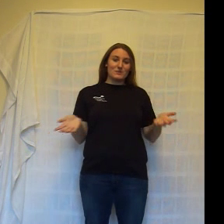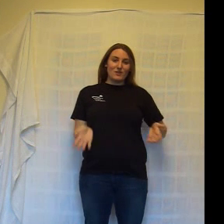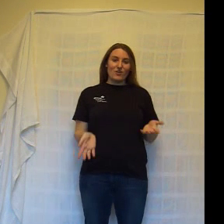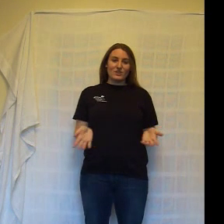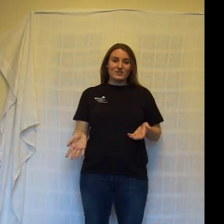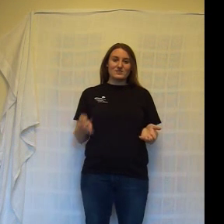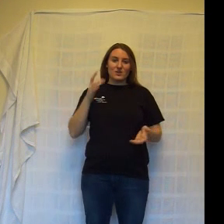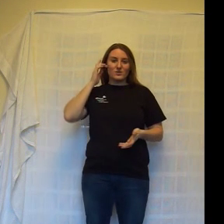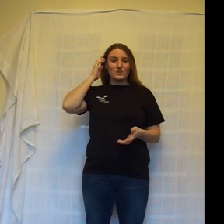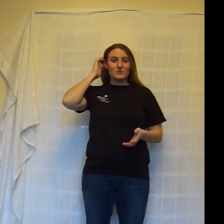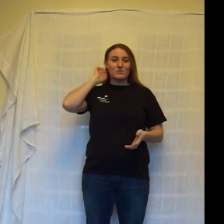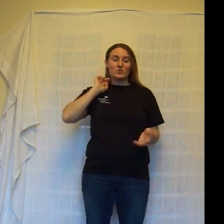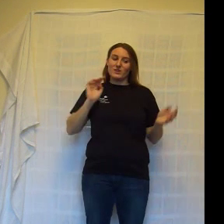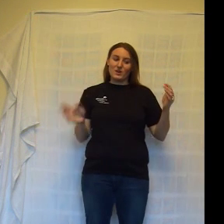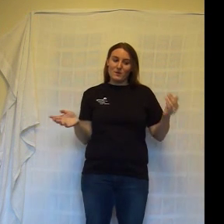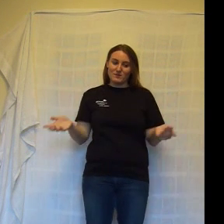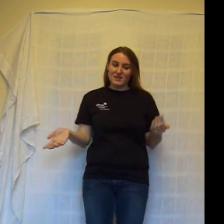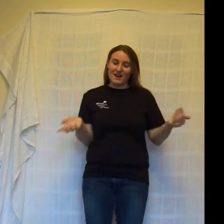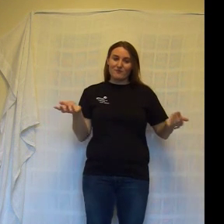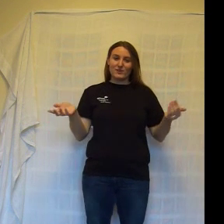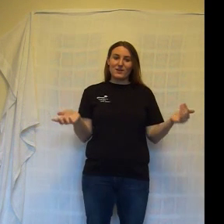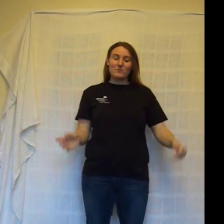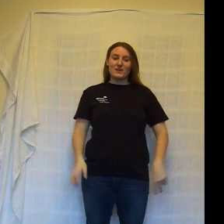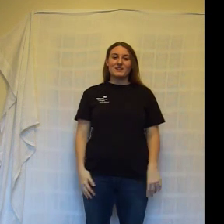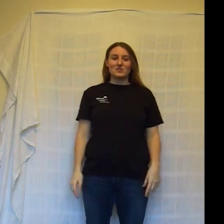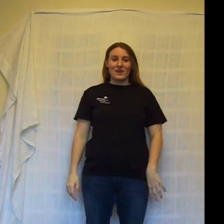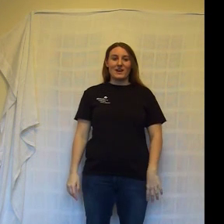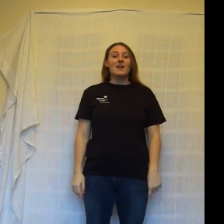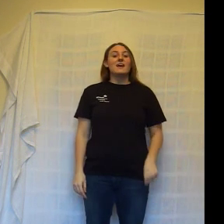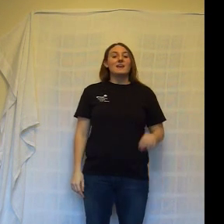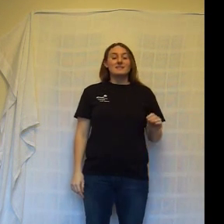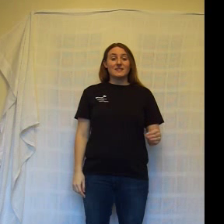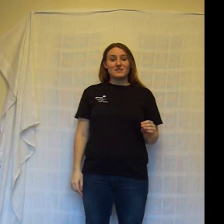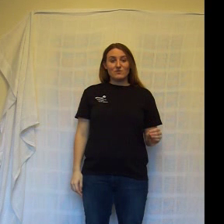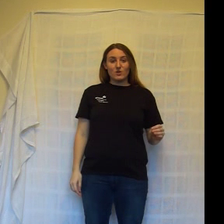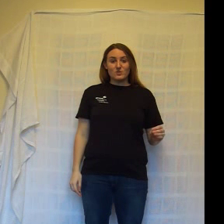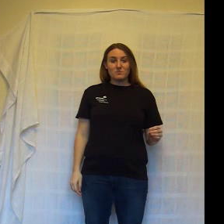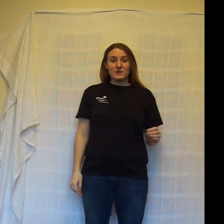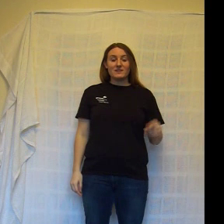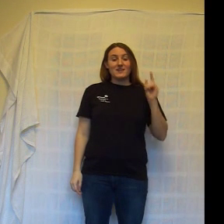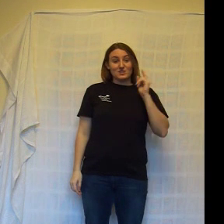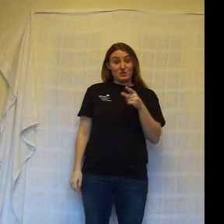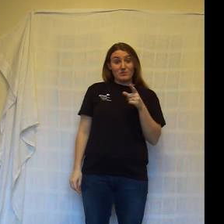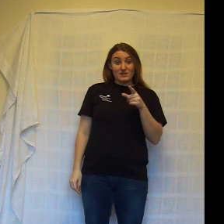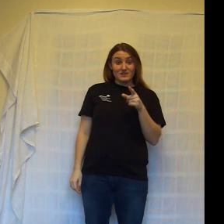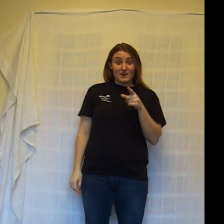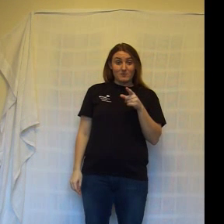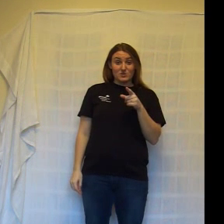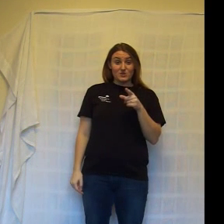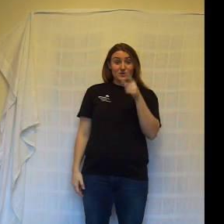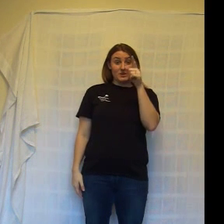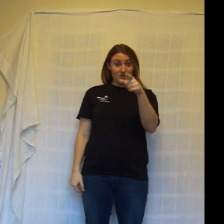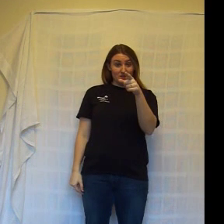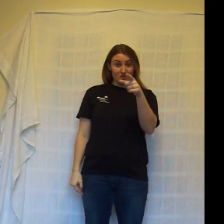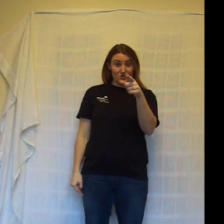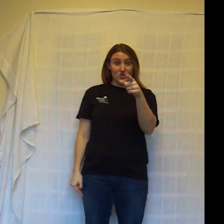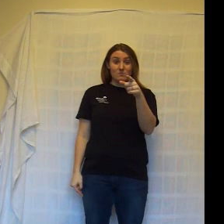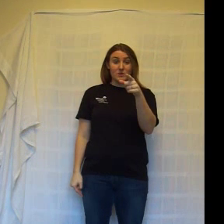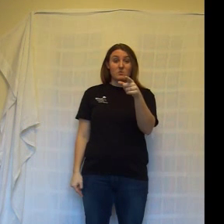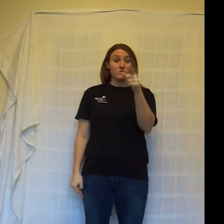little bit longer, so a little bit more, you know, of a time filler, but it's great. It does involve jumping. Jumping is not optional. You jump, people.